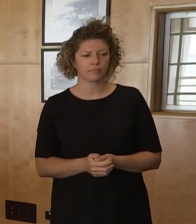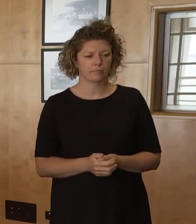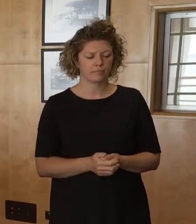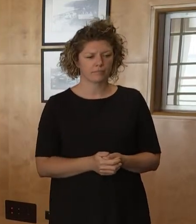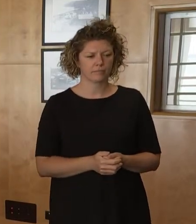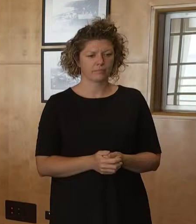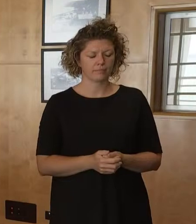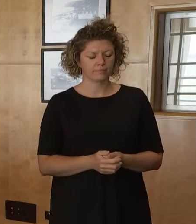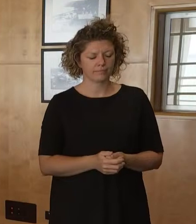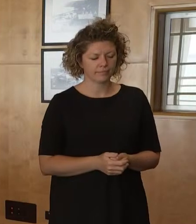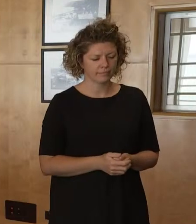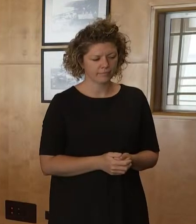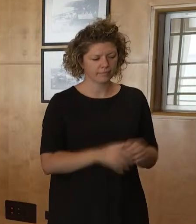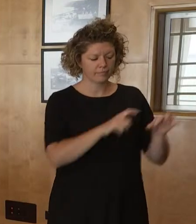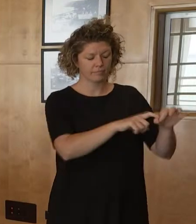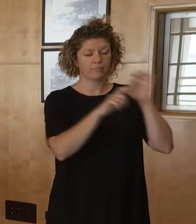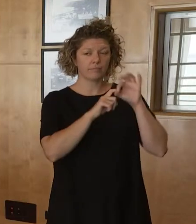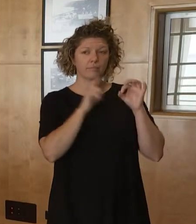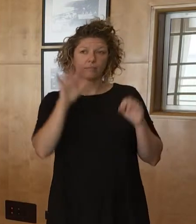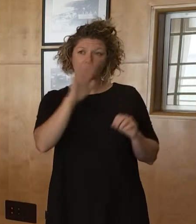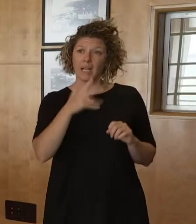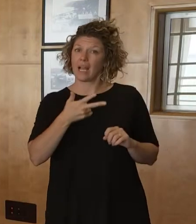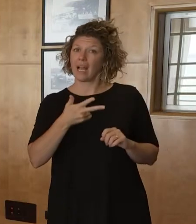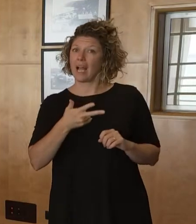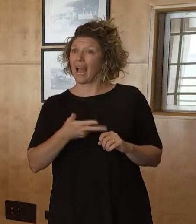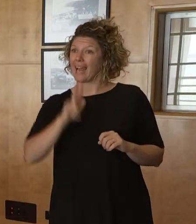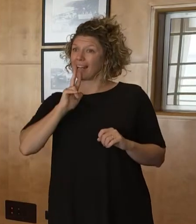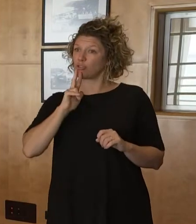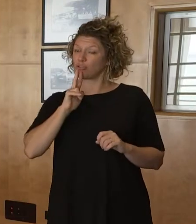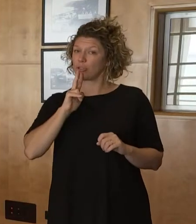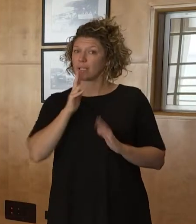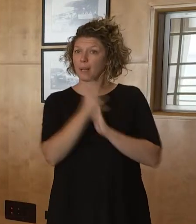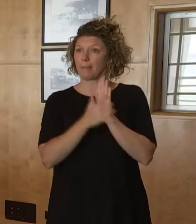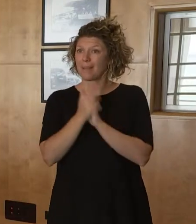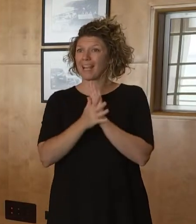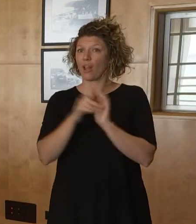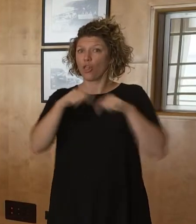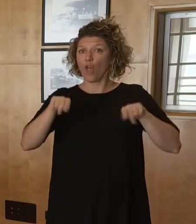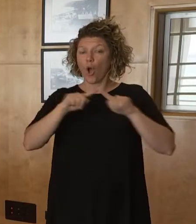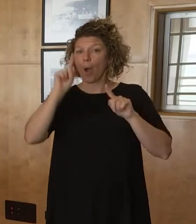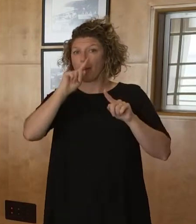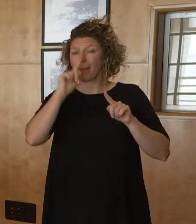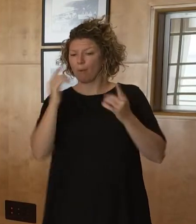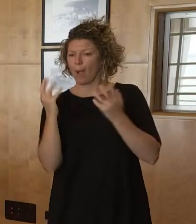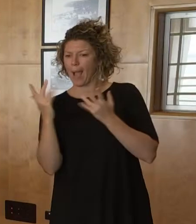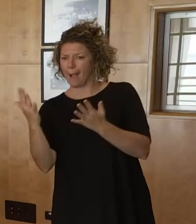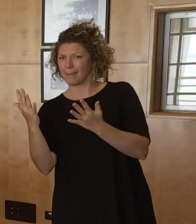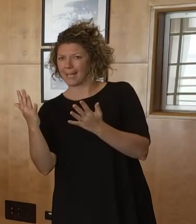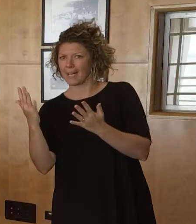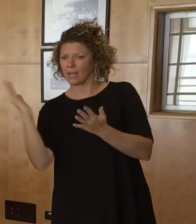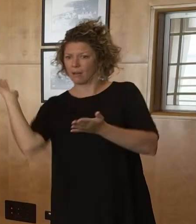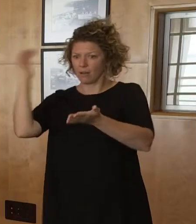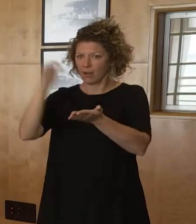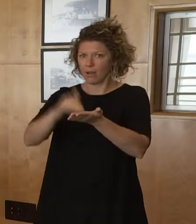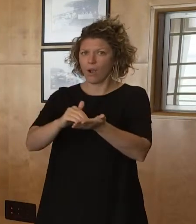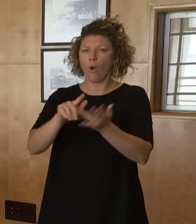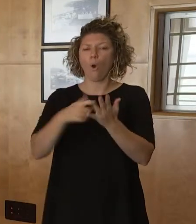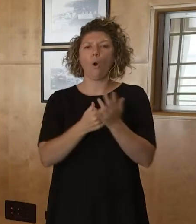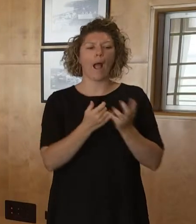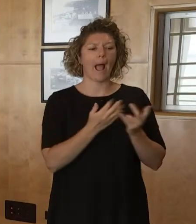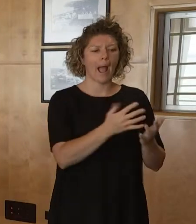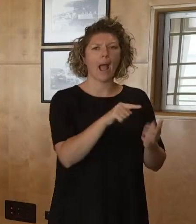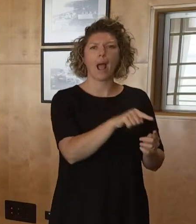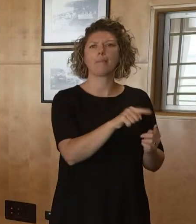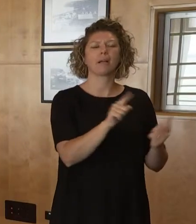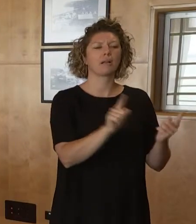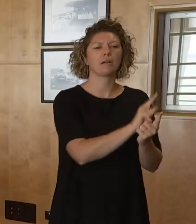800 or so cases we reported today are interstate arrivals back into the territory versus community transmission? I don't have that breakdown. I'd be happy